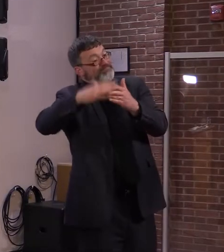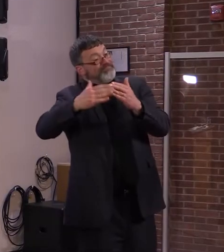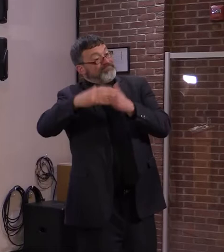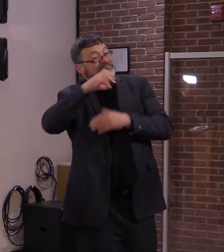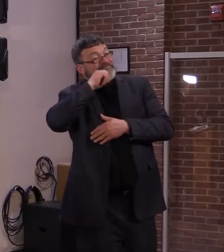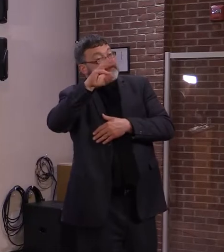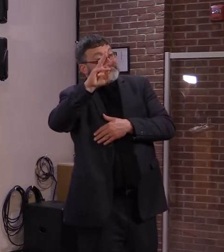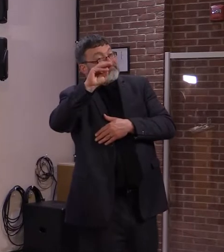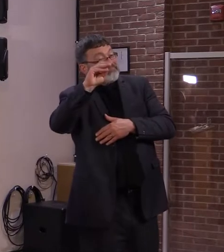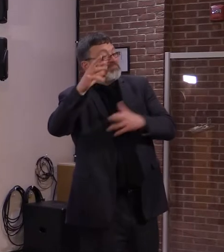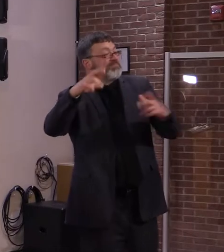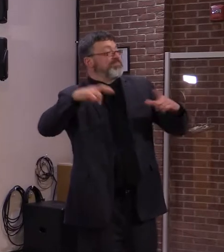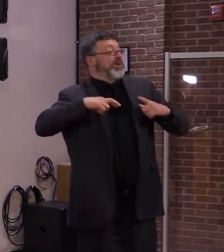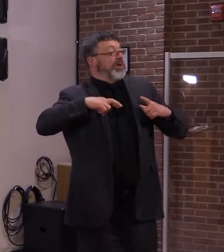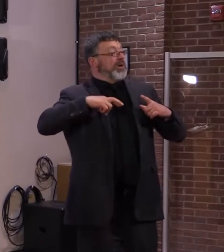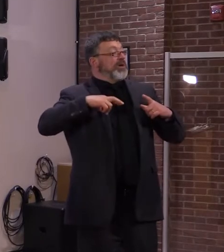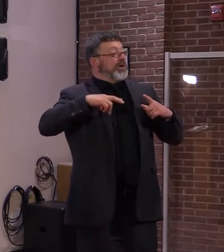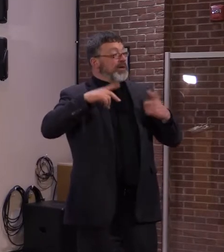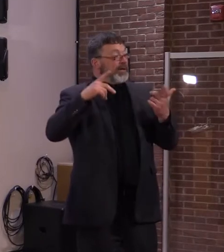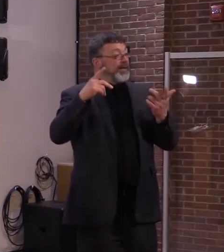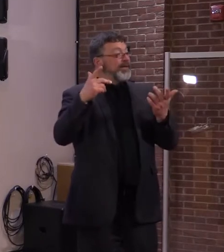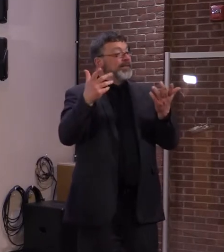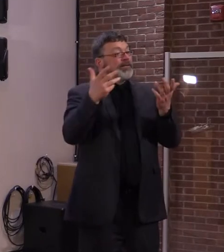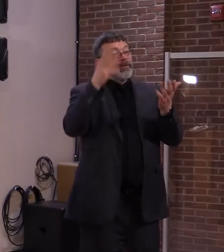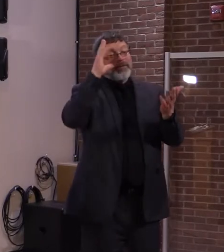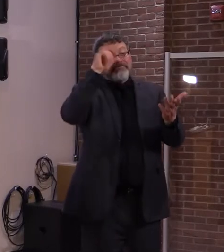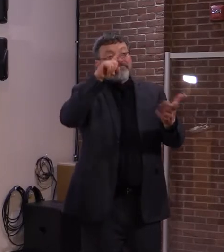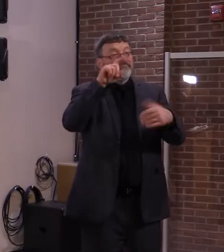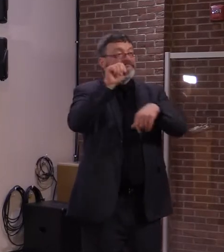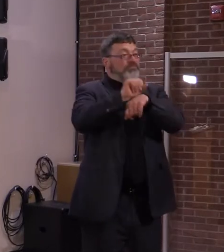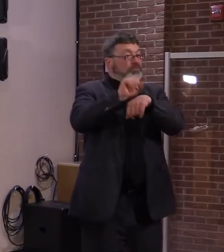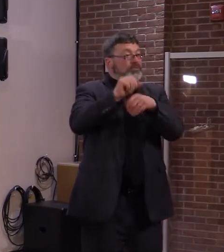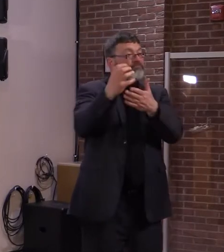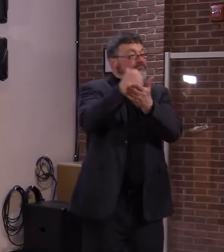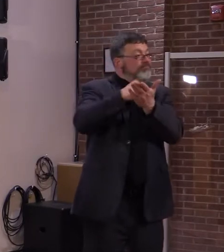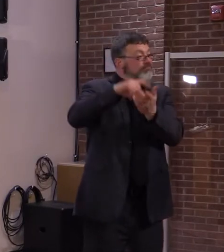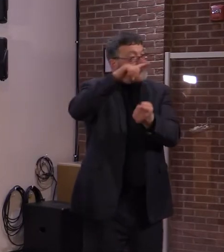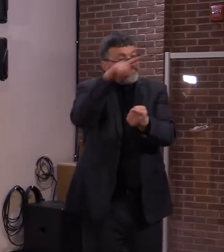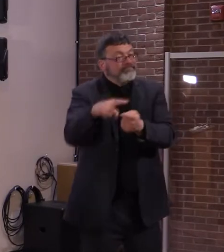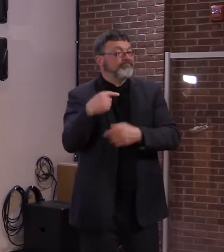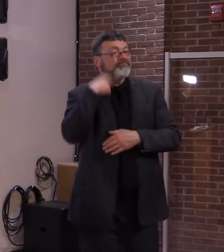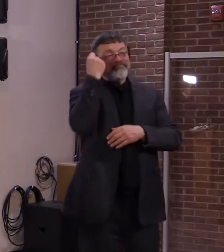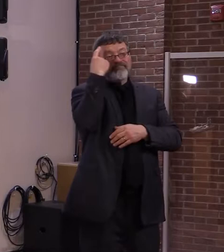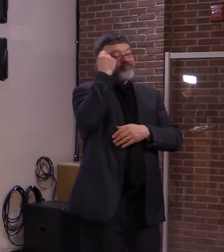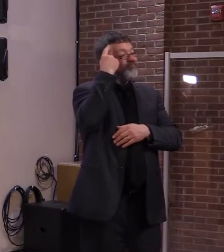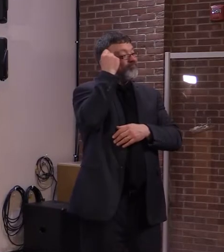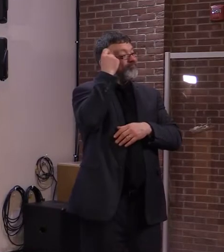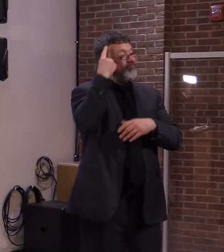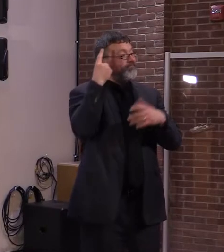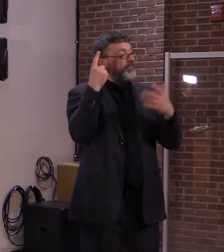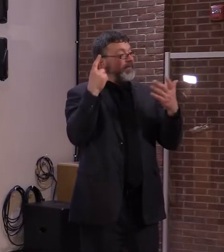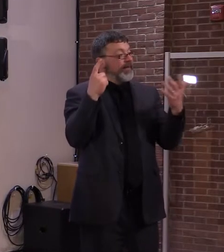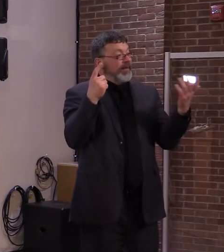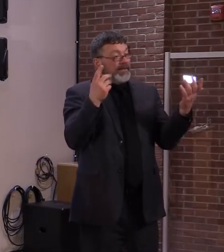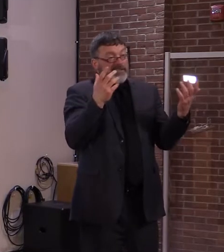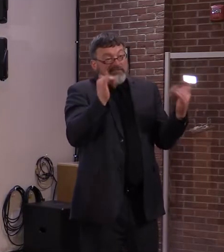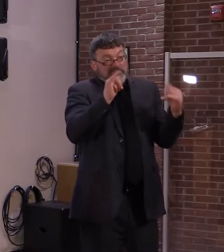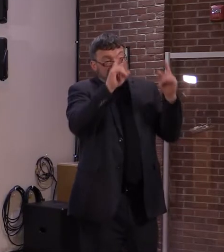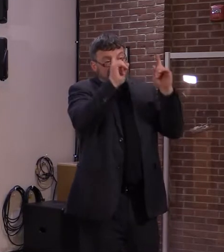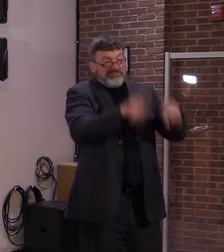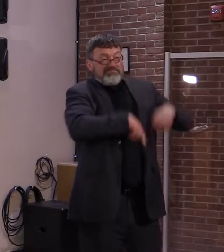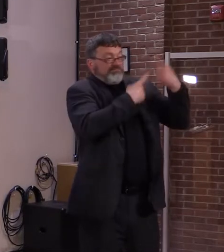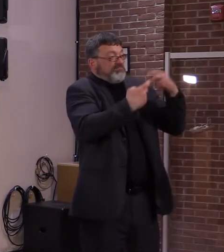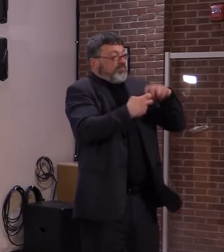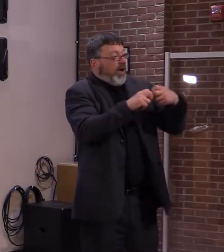workforce because of the age. So, this is, again, been something I've talked about over the last four or five